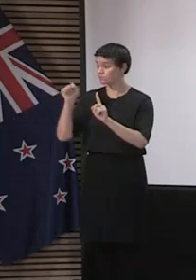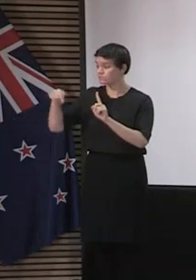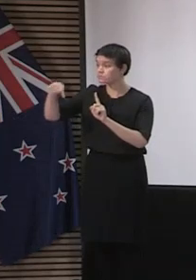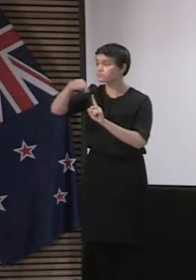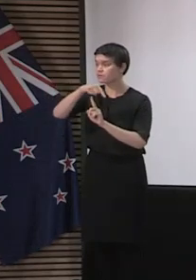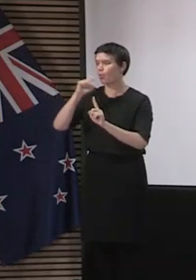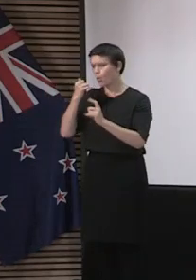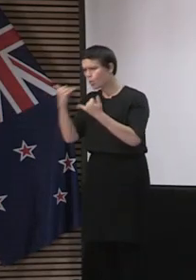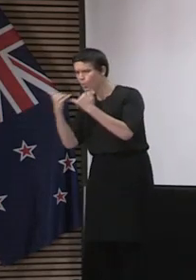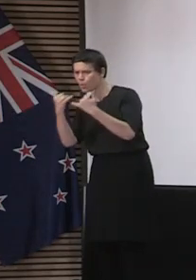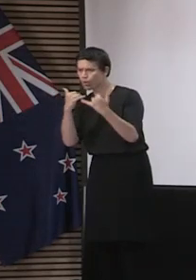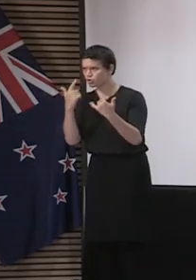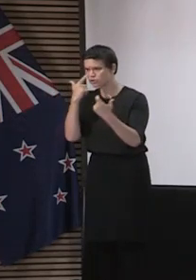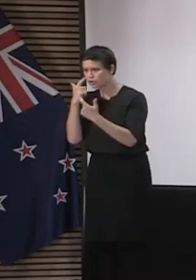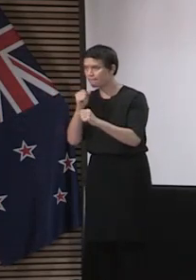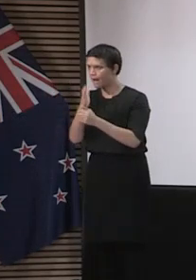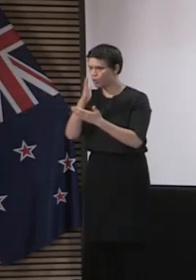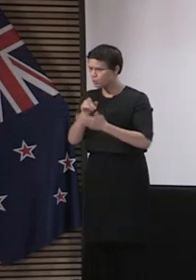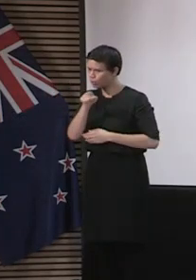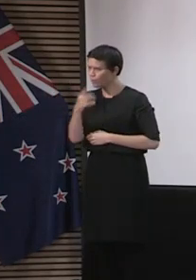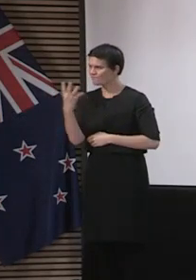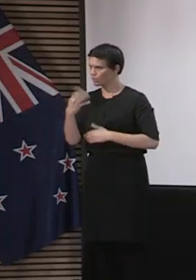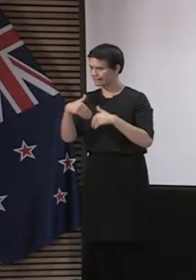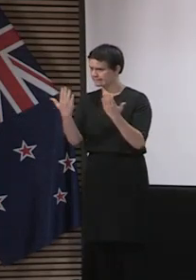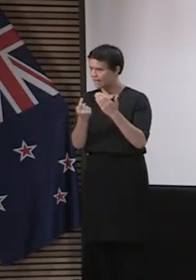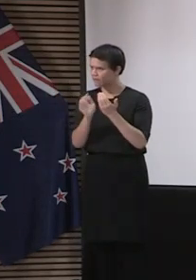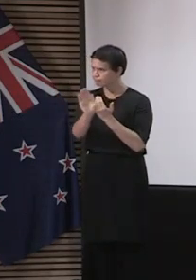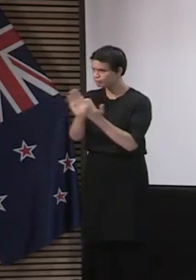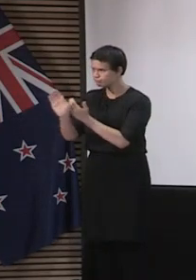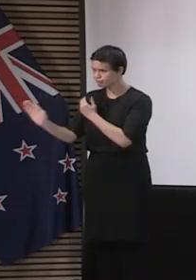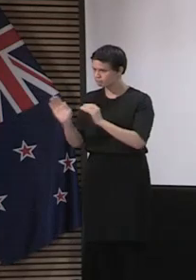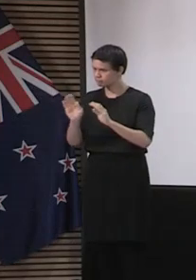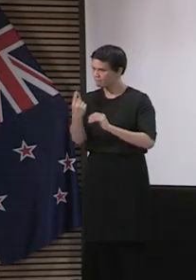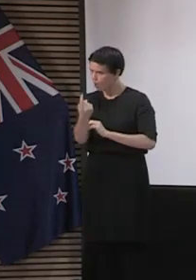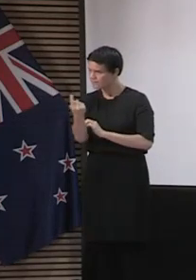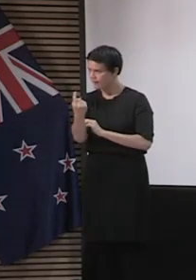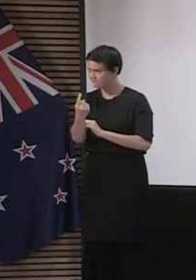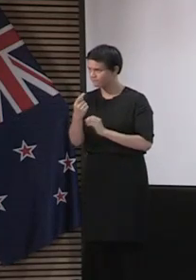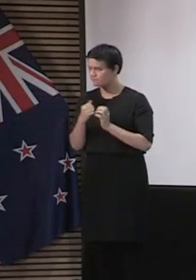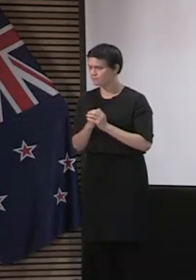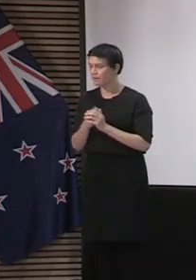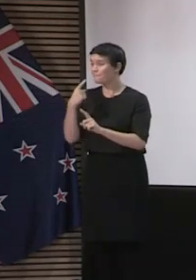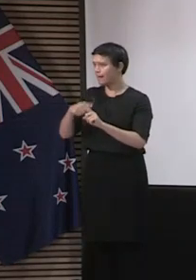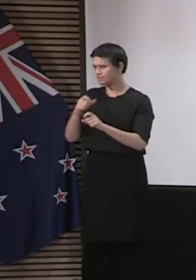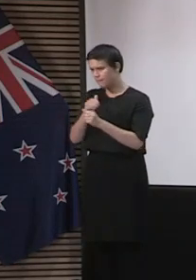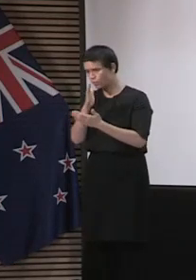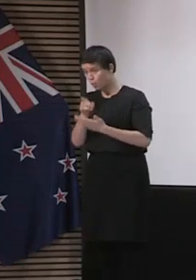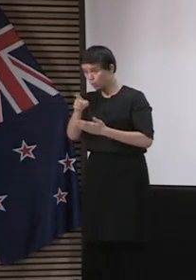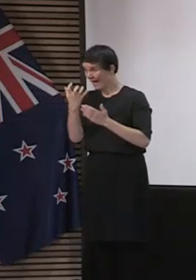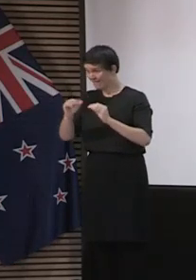undertaking the mandatory self-isolation for 14 days to check on symptoms and indeed any welfare needs they have.